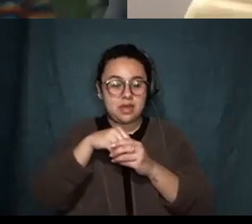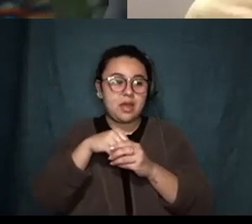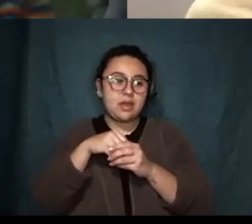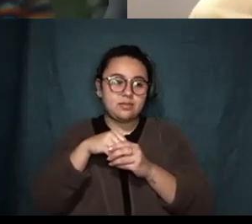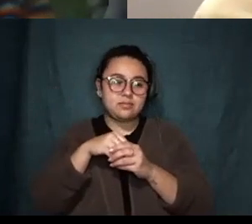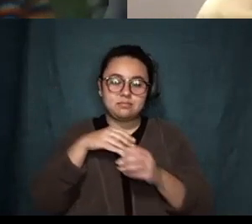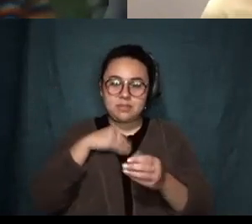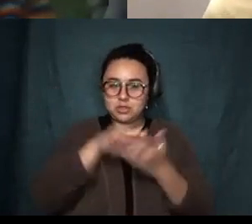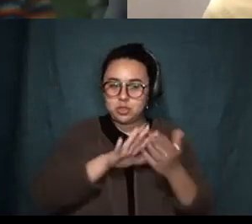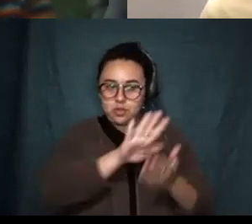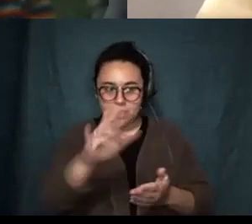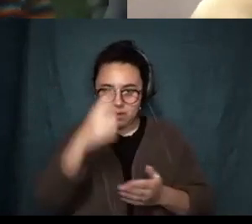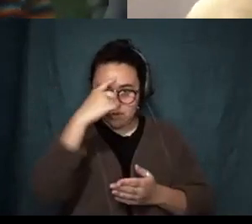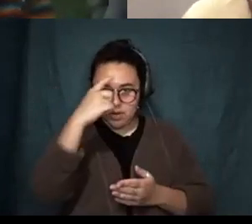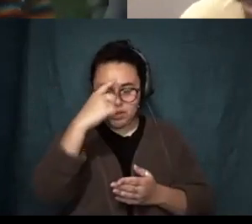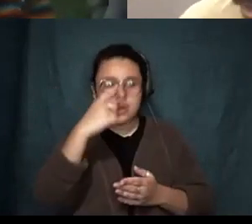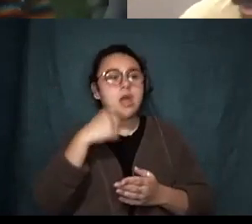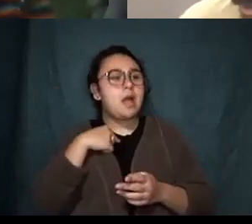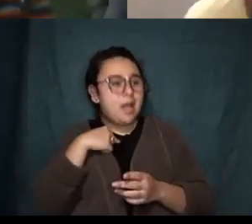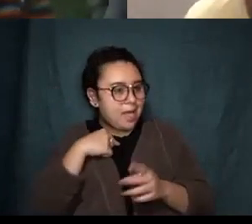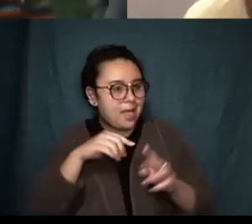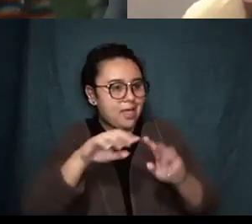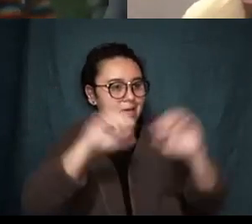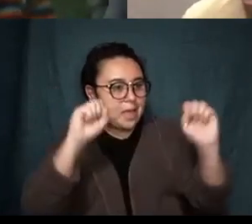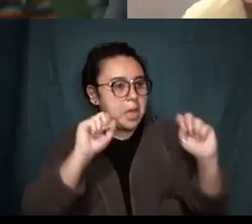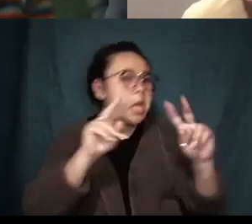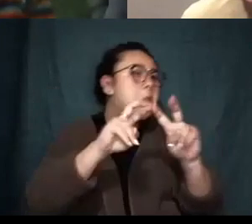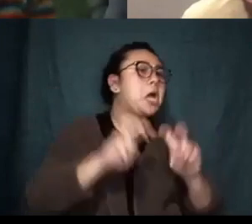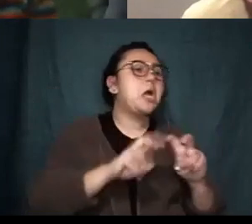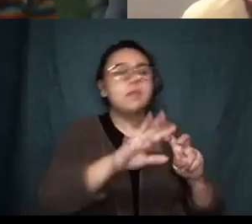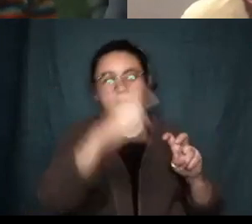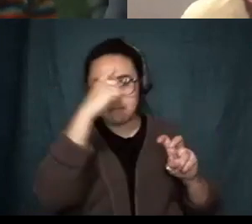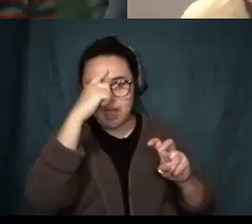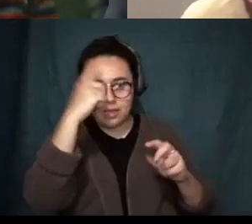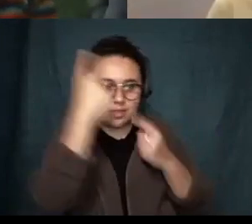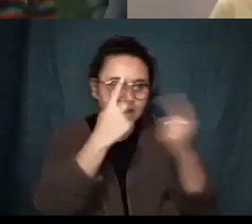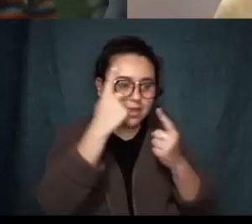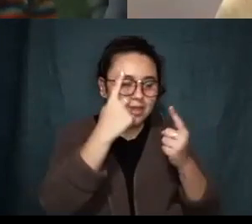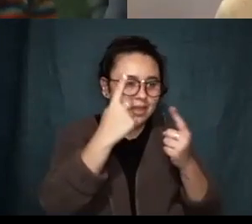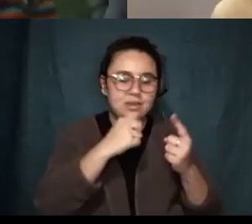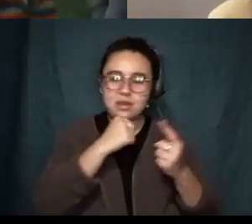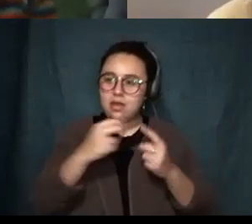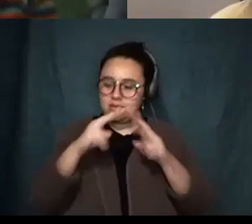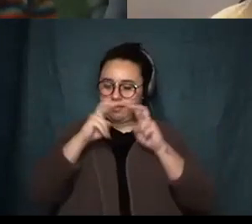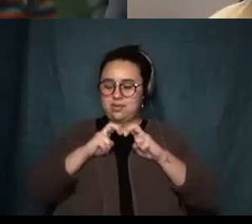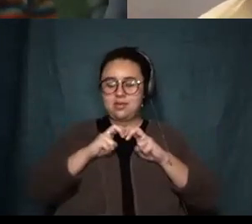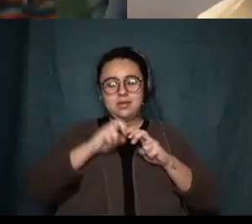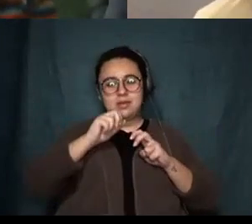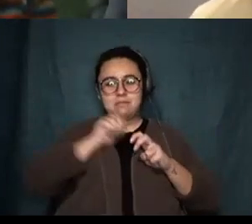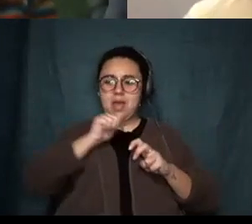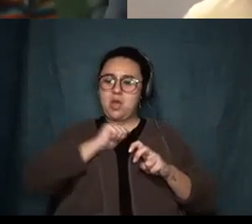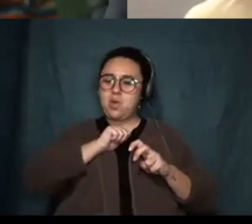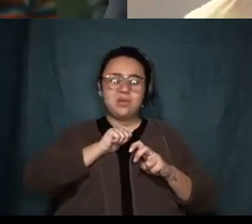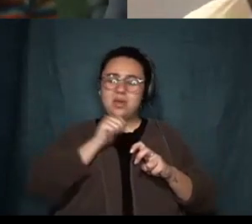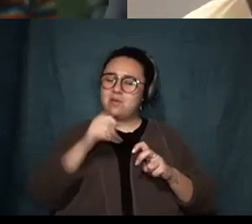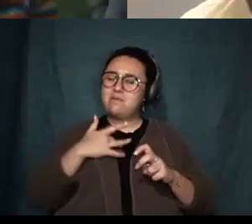own you know um my own gets really uh I don't I don't think it's super safe for me to spend a lot of